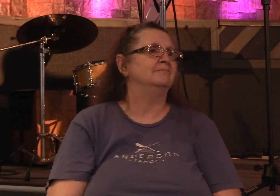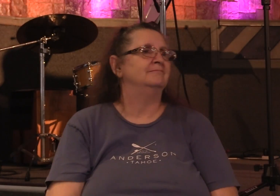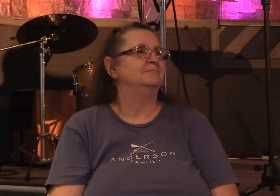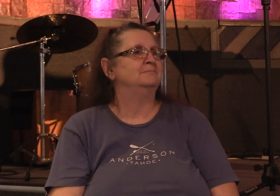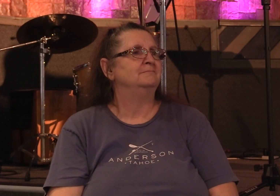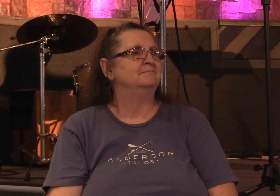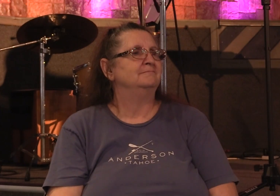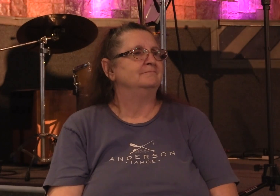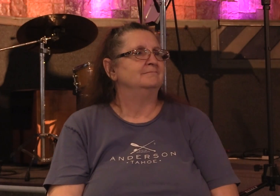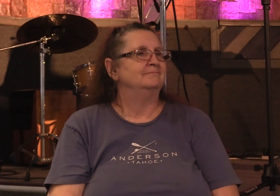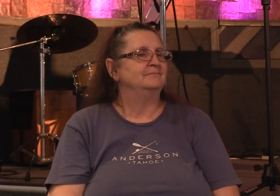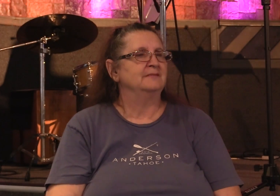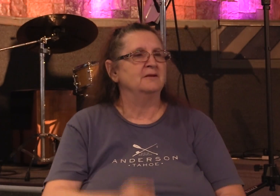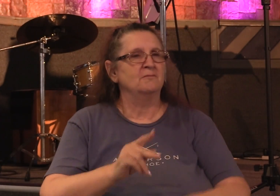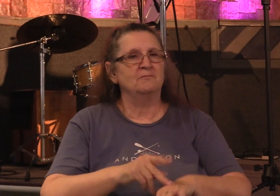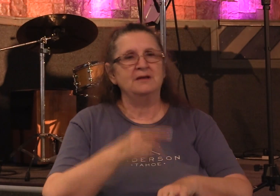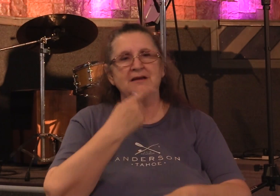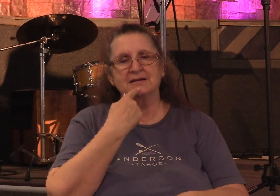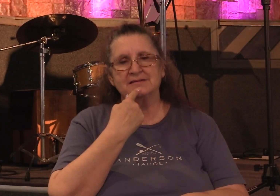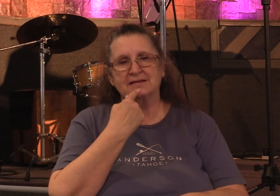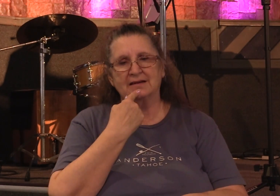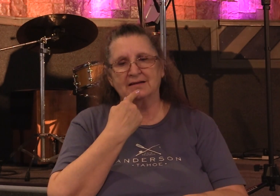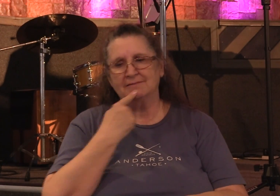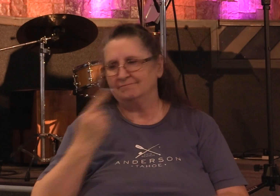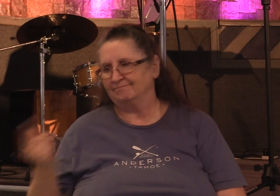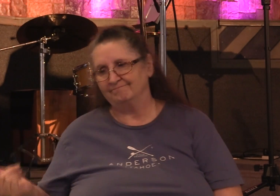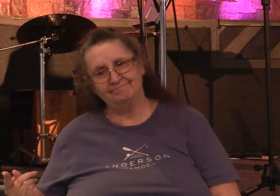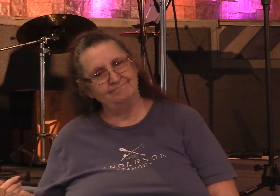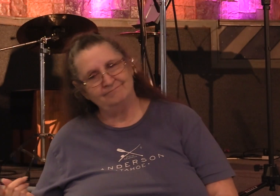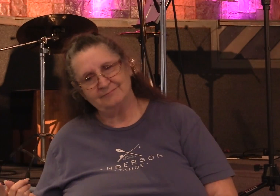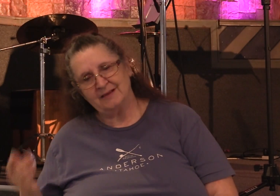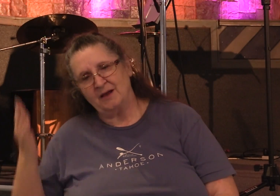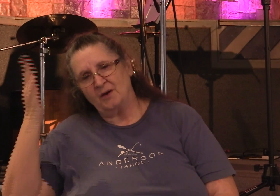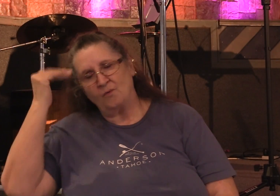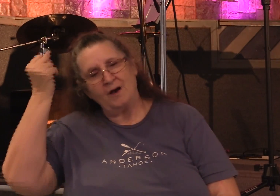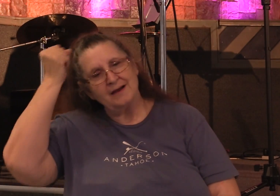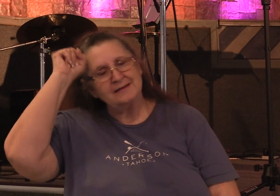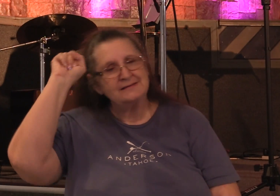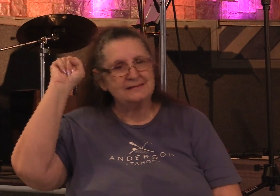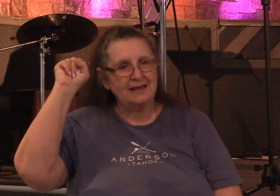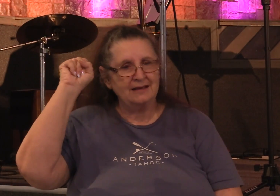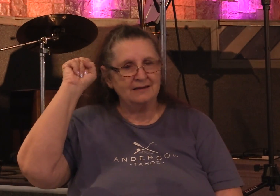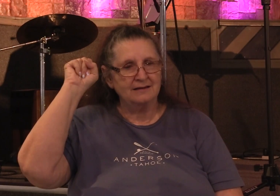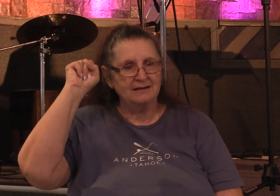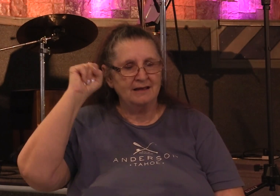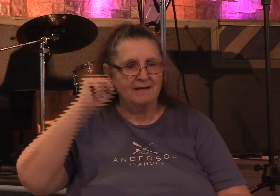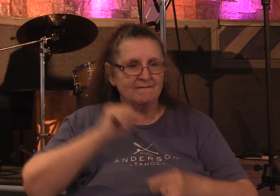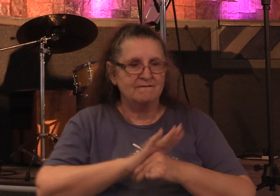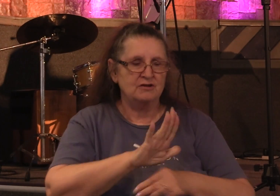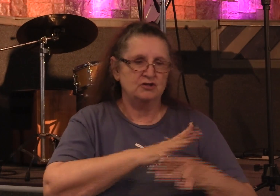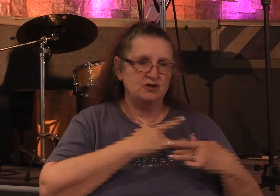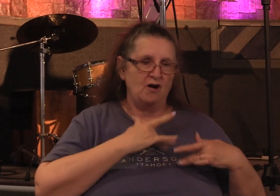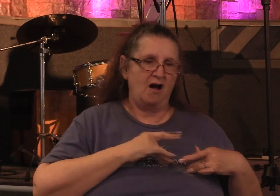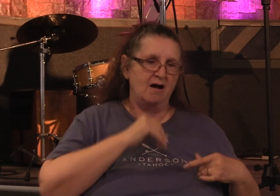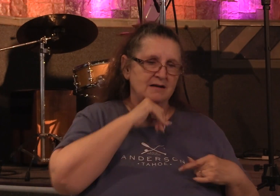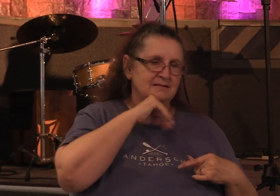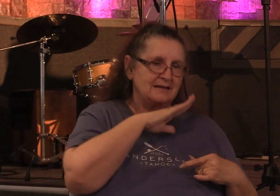but Peter said Ananias why has Satan filled your heart to lie to the Holy Spirit